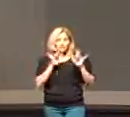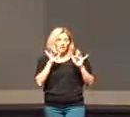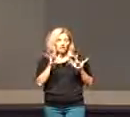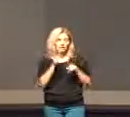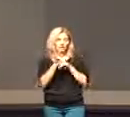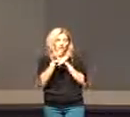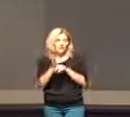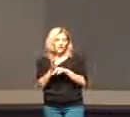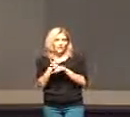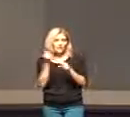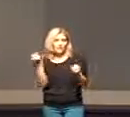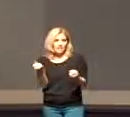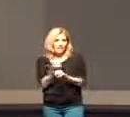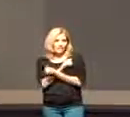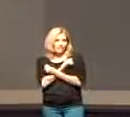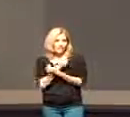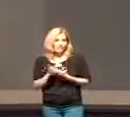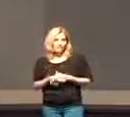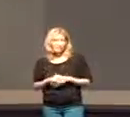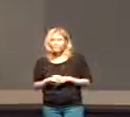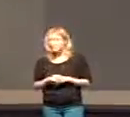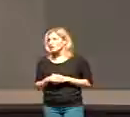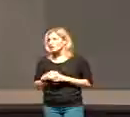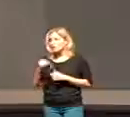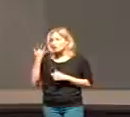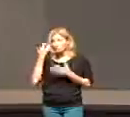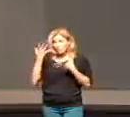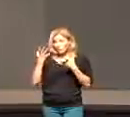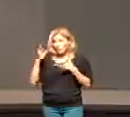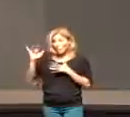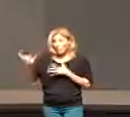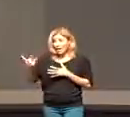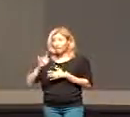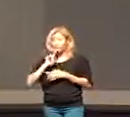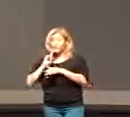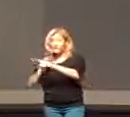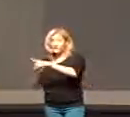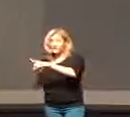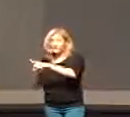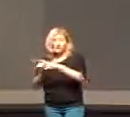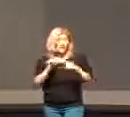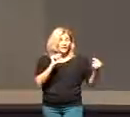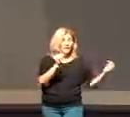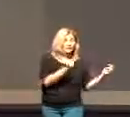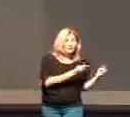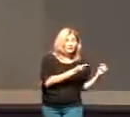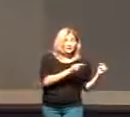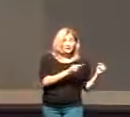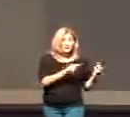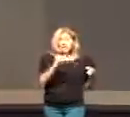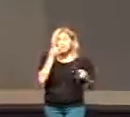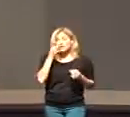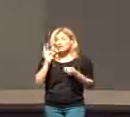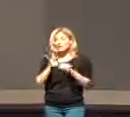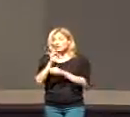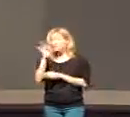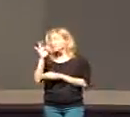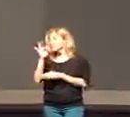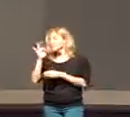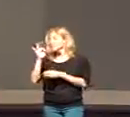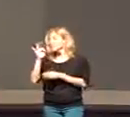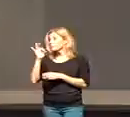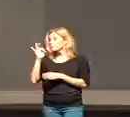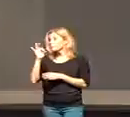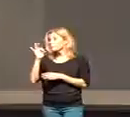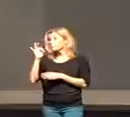kindness kindness and love so if we want that to be reality instead of sin then the fruit of the spirit means that